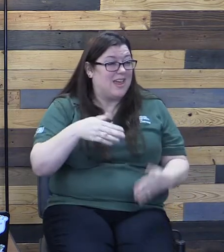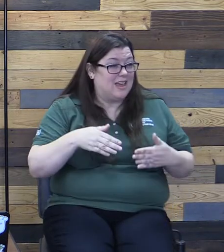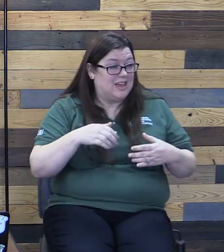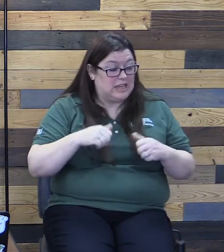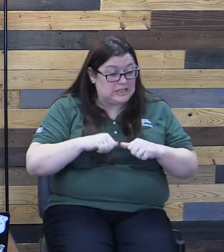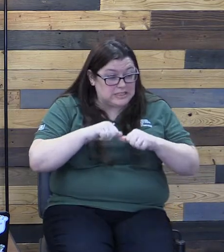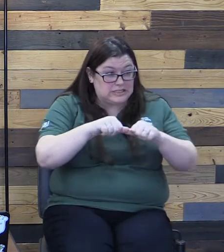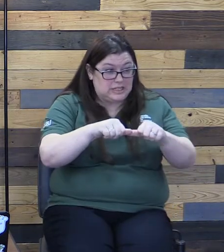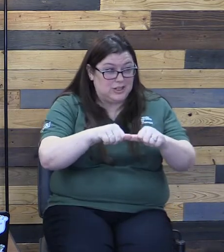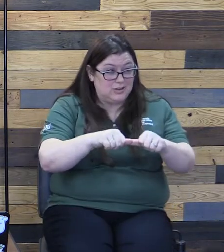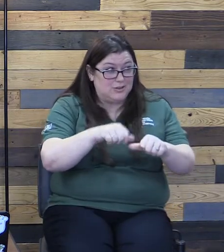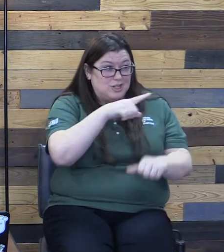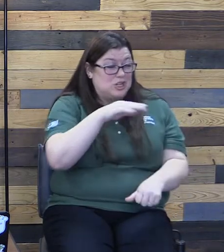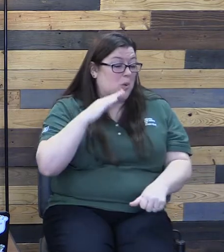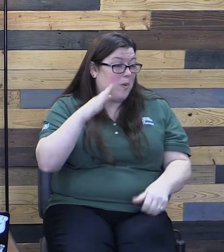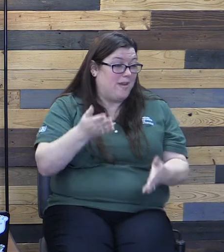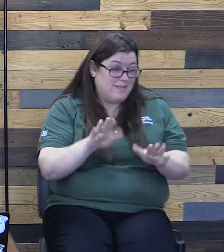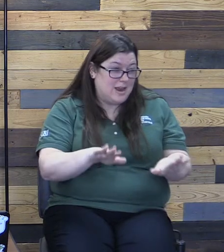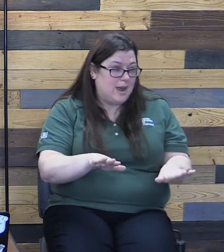But it was